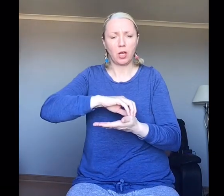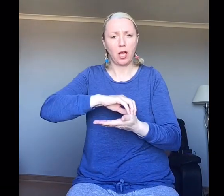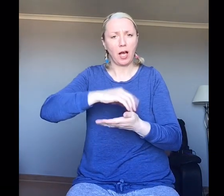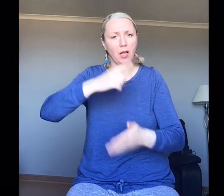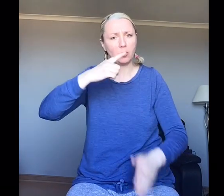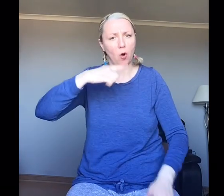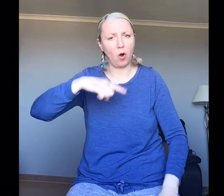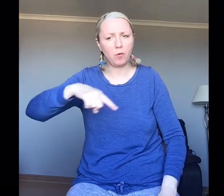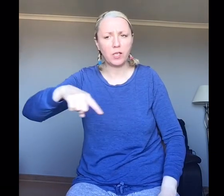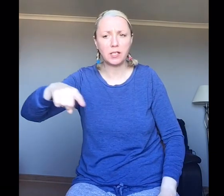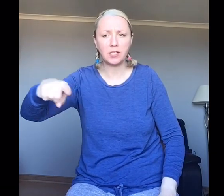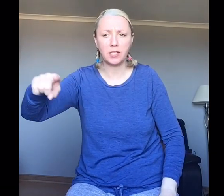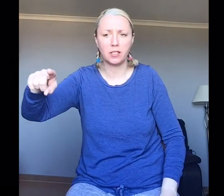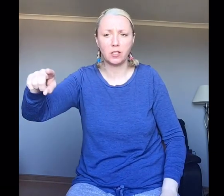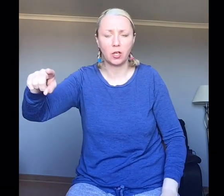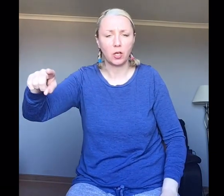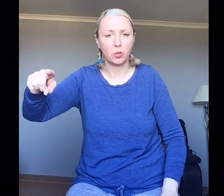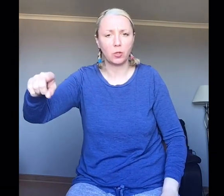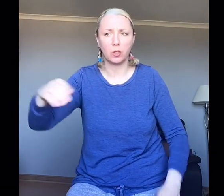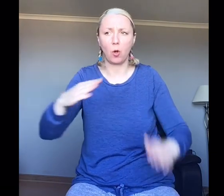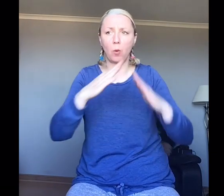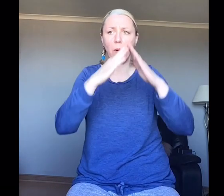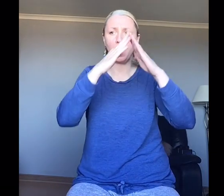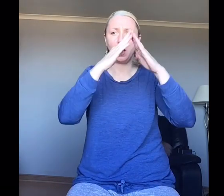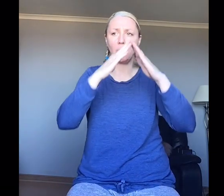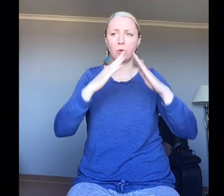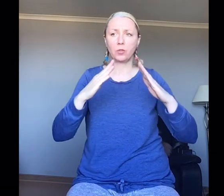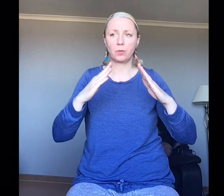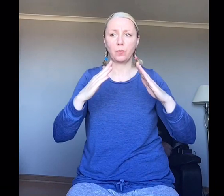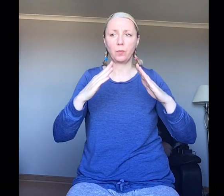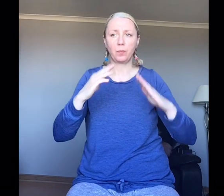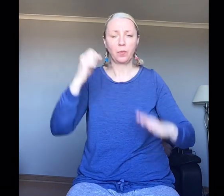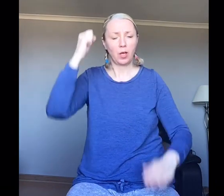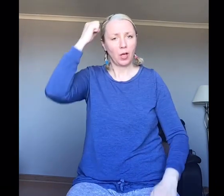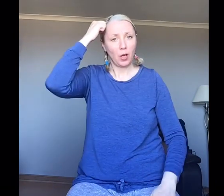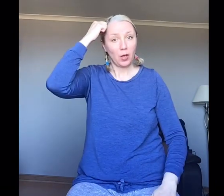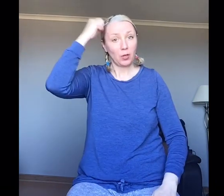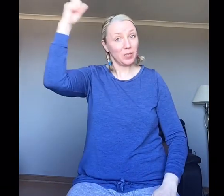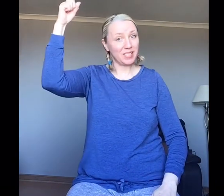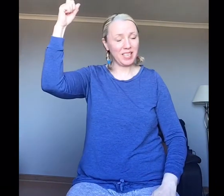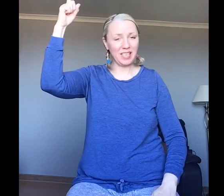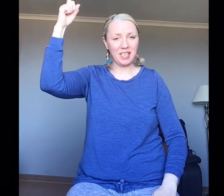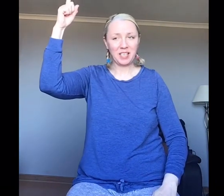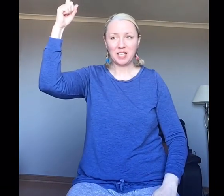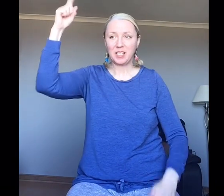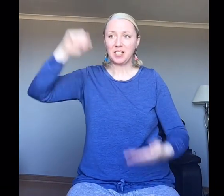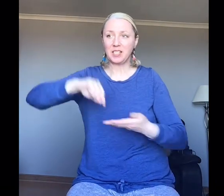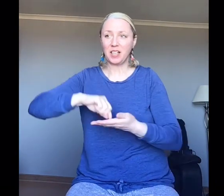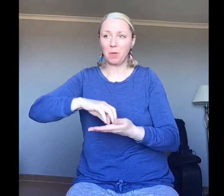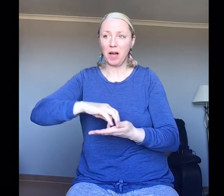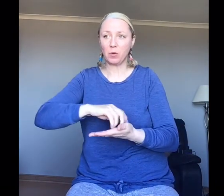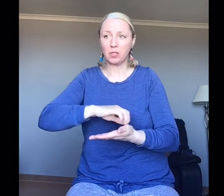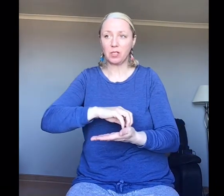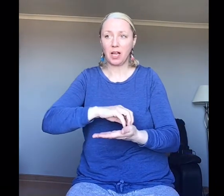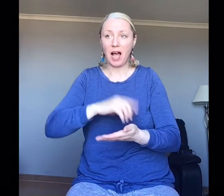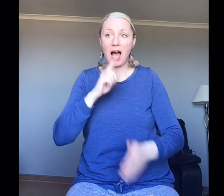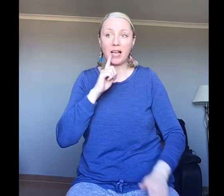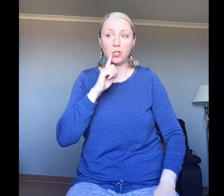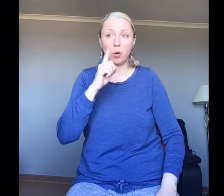And off he slid to his little pal house. You see, said the mouse. You told